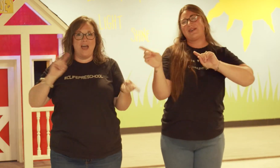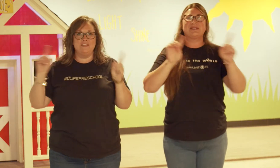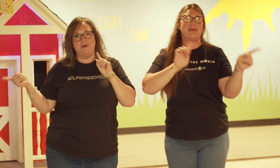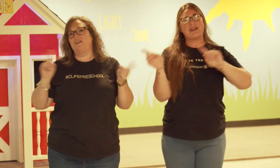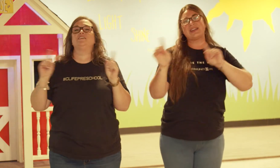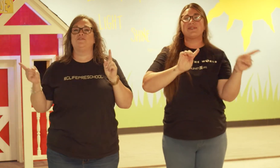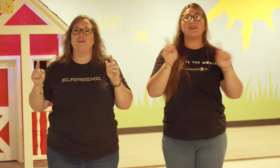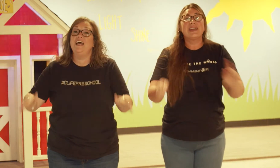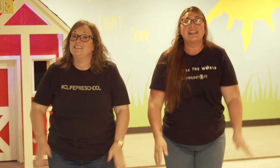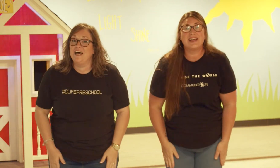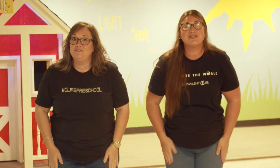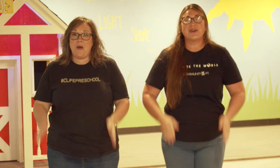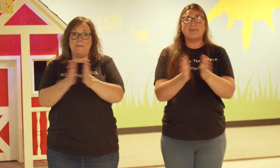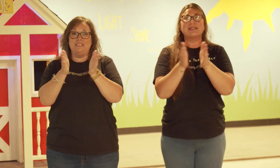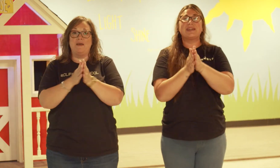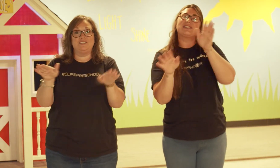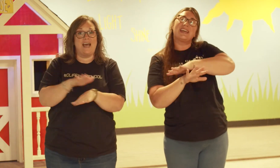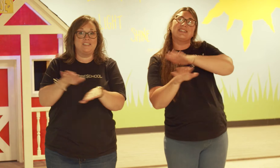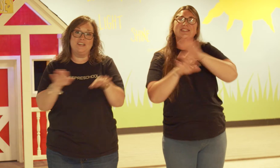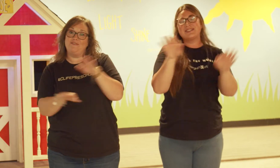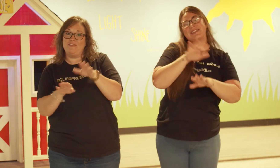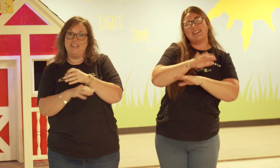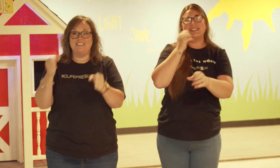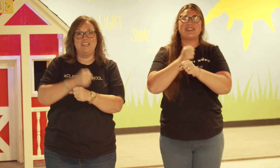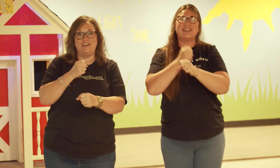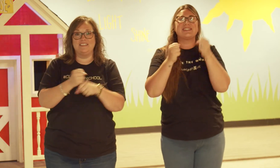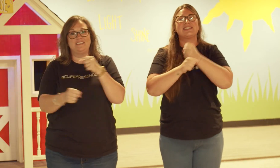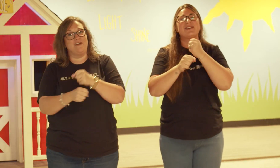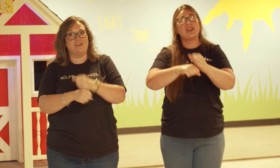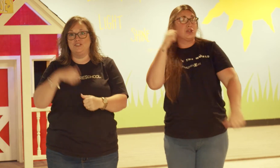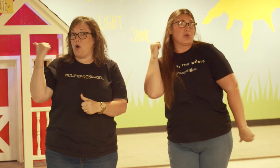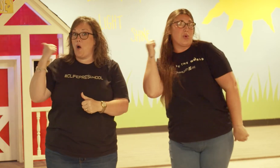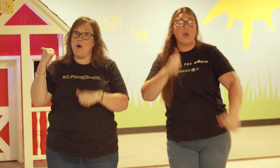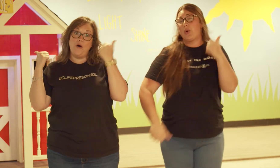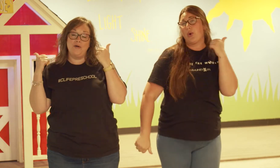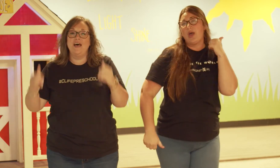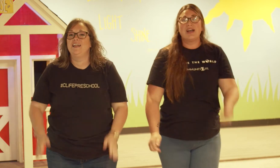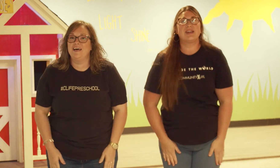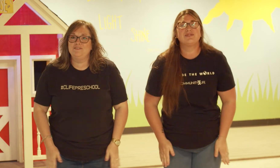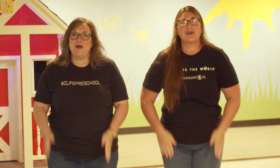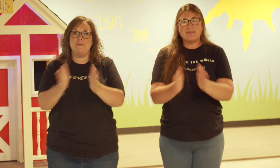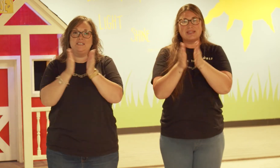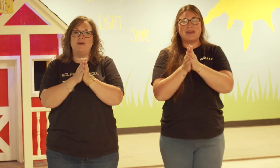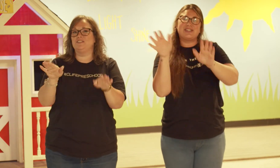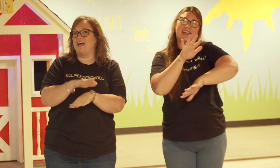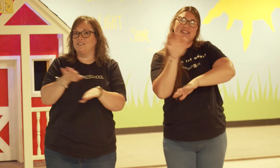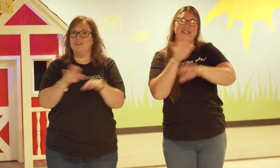of the spirit, cause the fruit is a love, joy, peace, patience, kindness, goodness, faithfulness, and gentleness, and self-control. Love, joy, peace, patience, kindness, goodness,